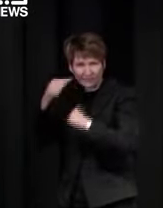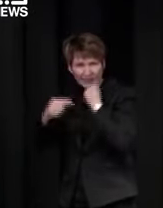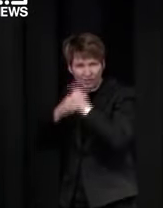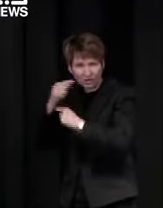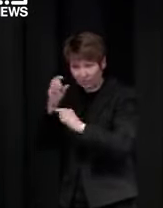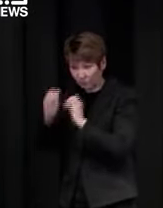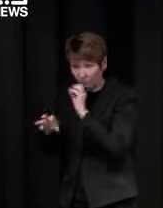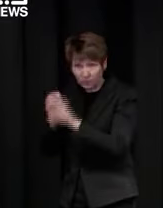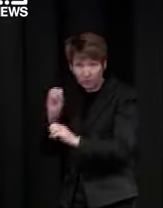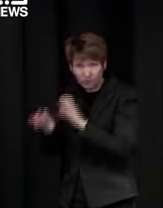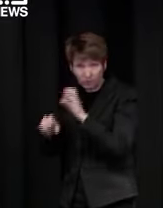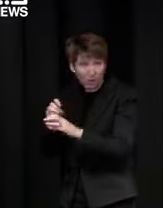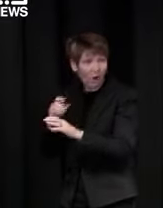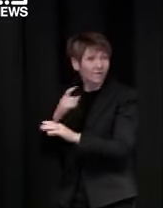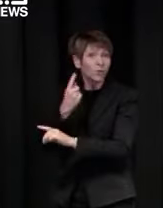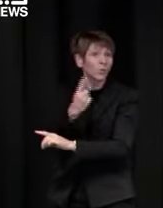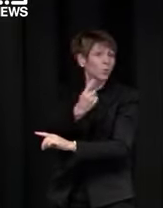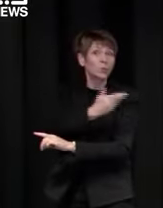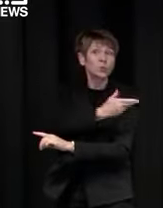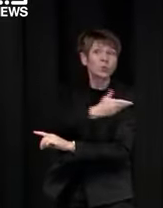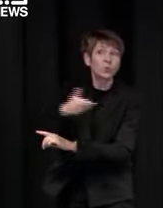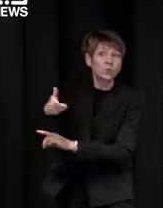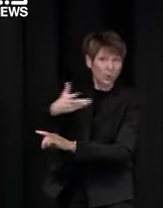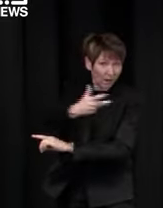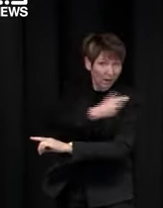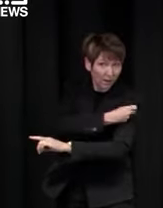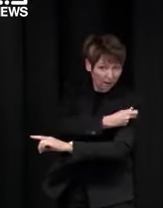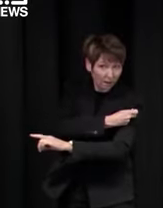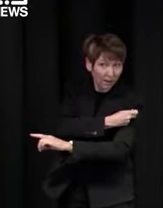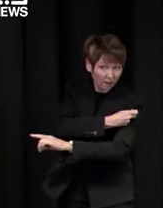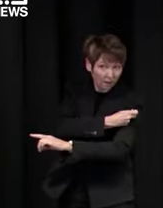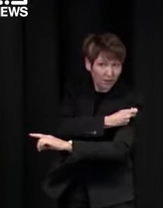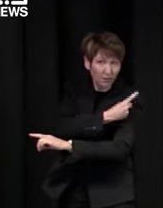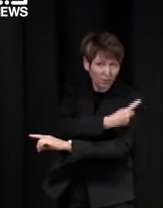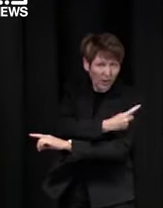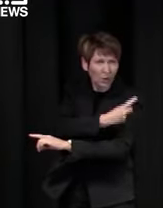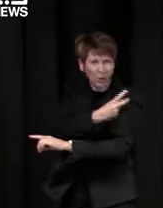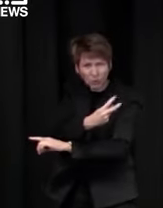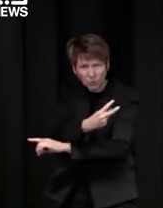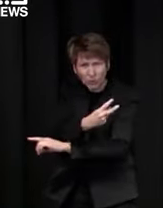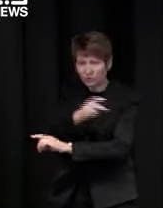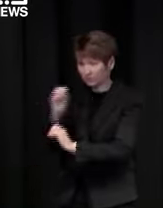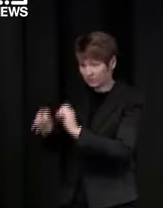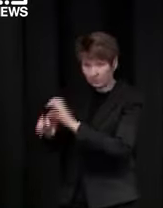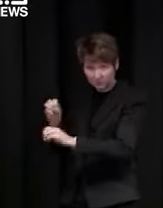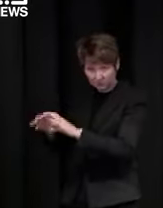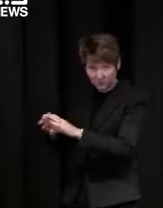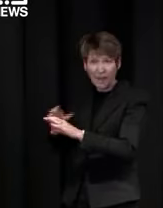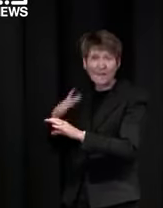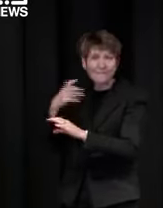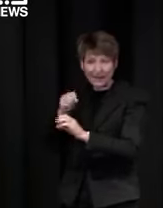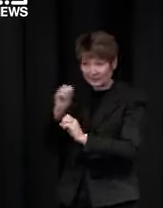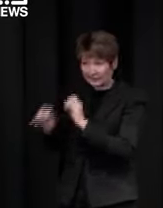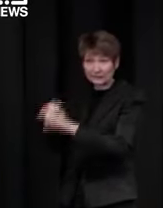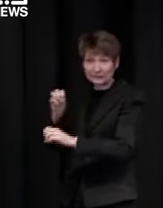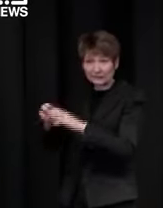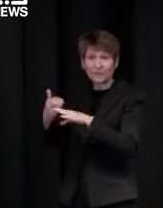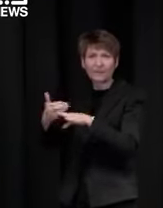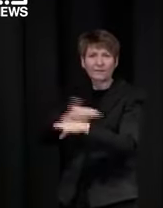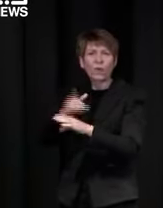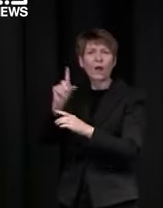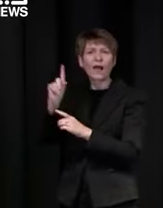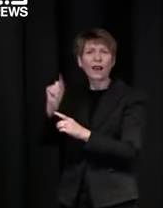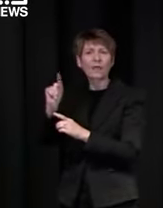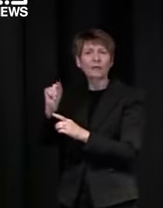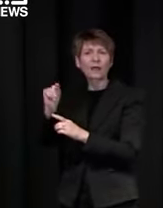but but we're saying um it's certainly within october um but we've also said that that not being necessarily